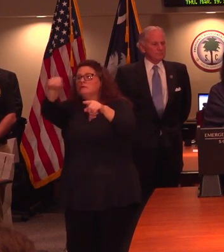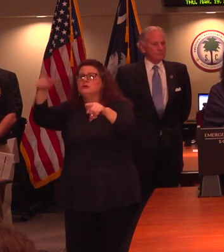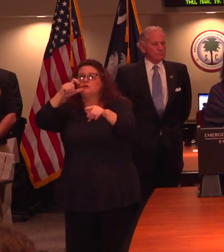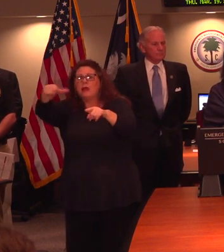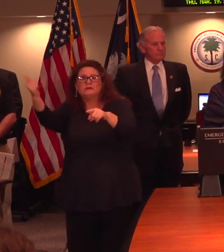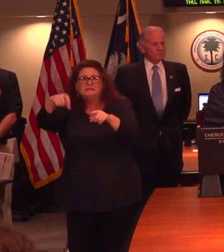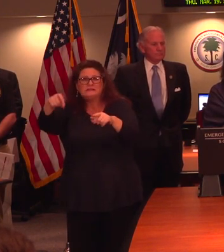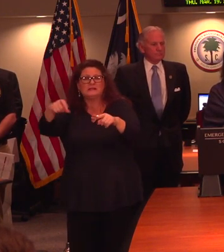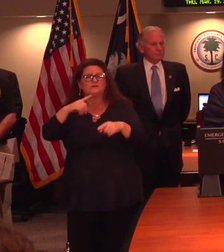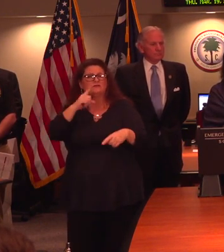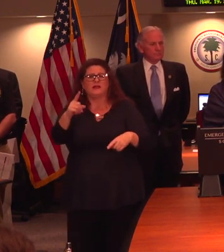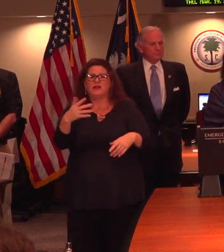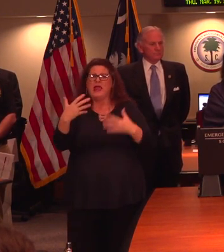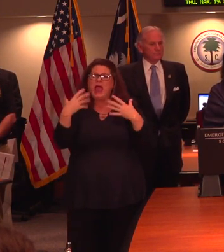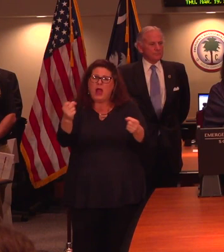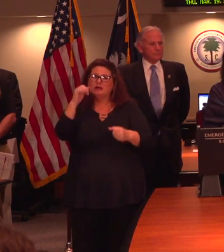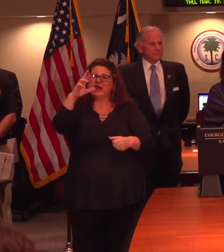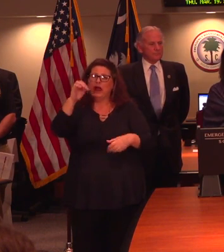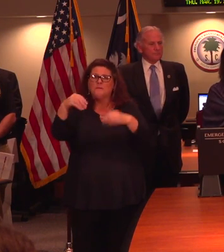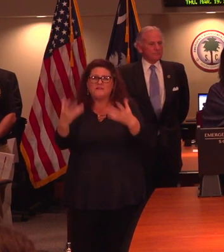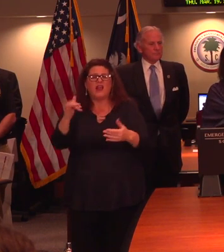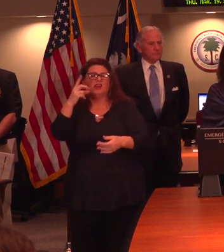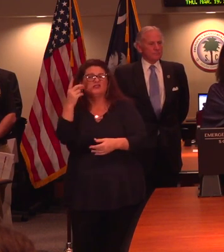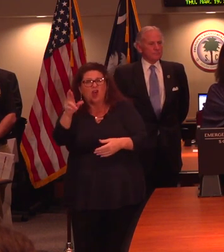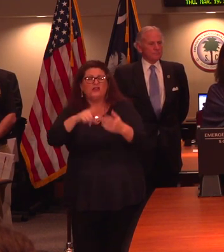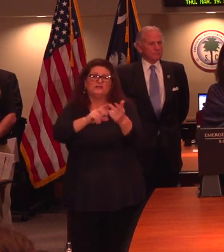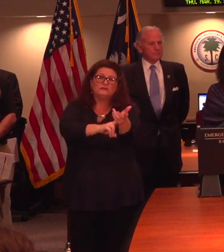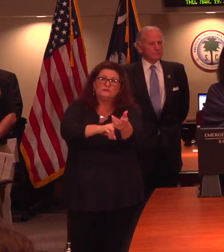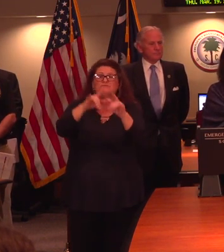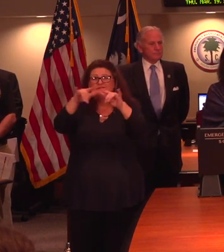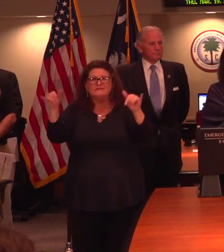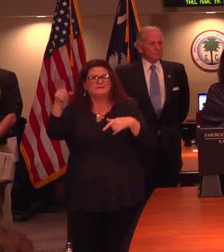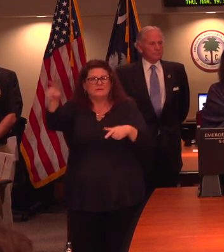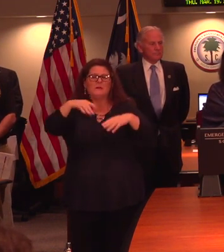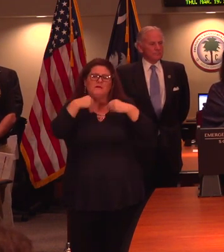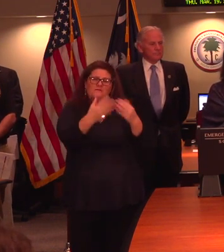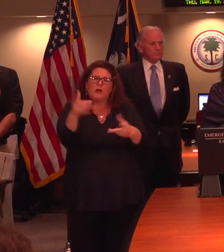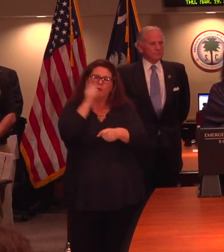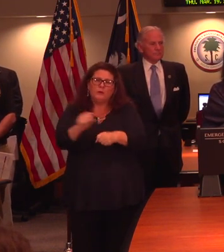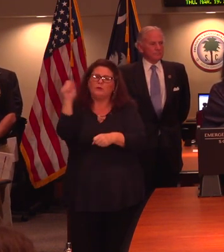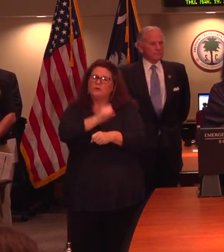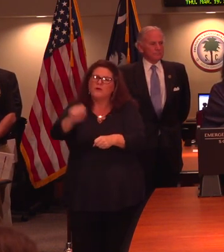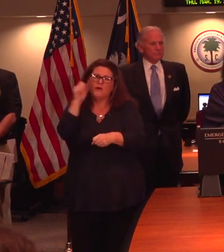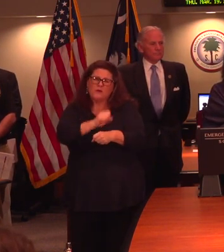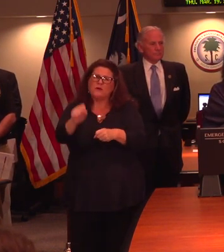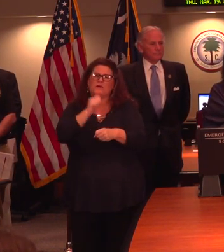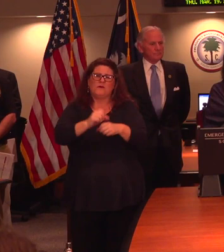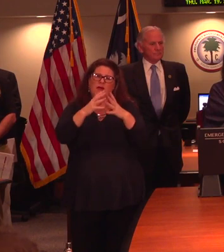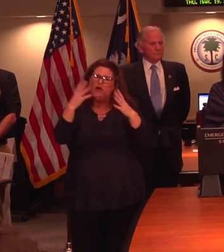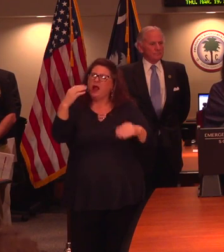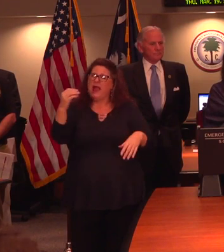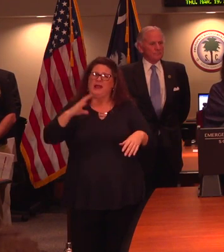It is taxing on our health care providers, who are providing essential care, and it is taxing on our community as a whole,